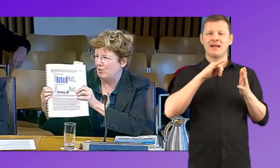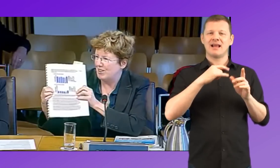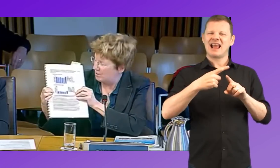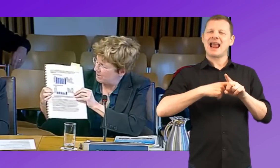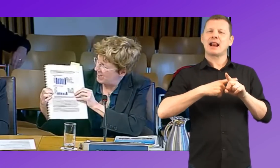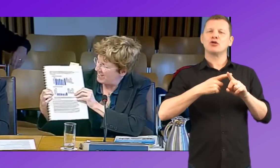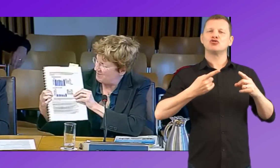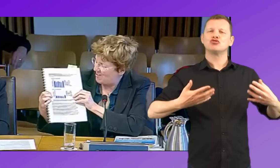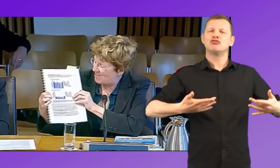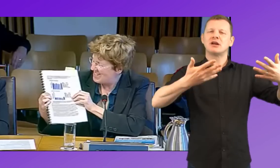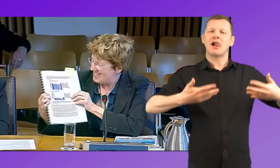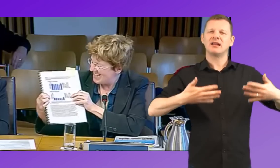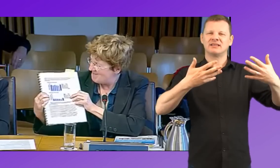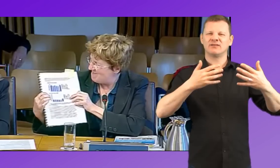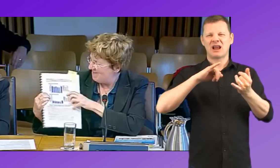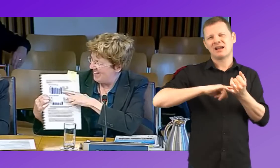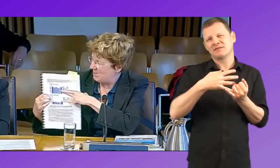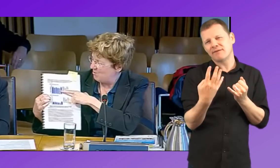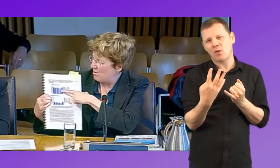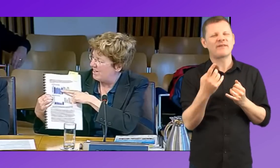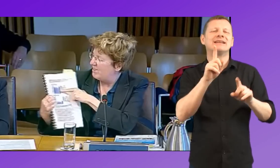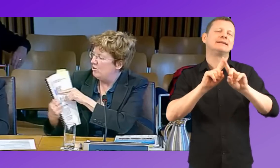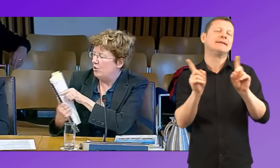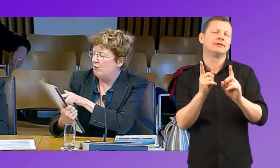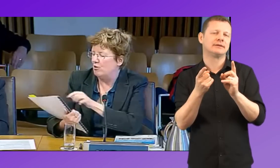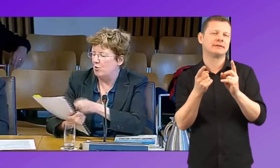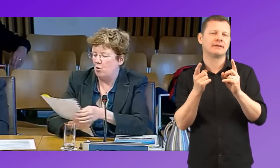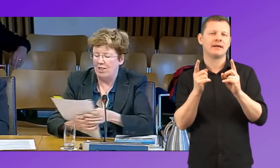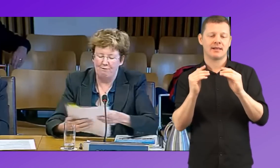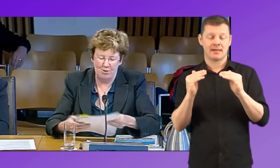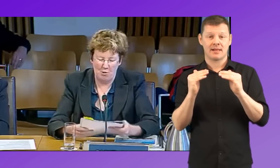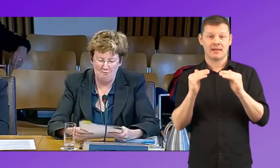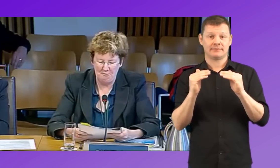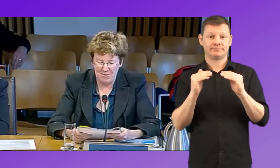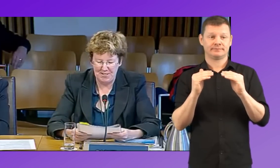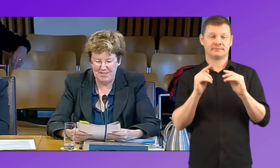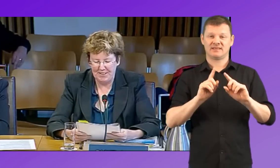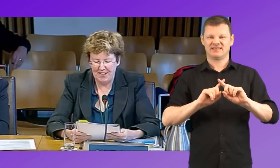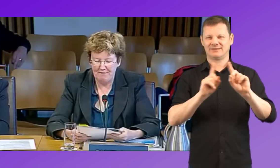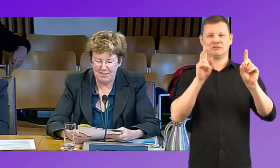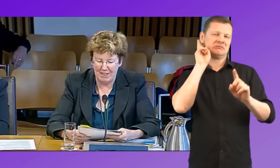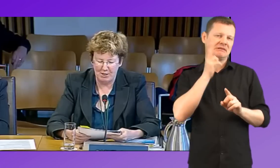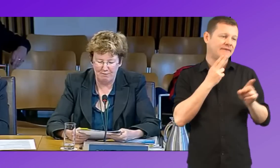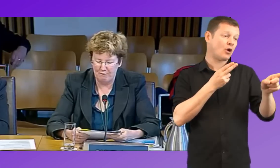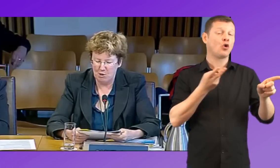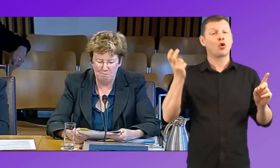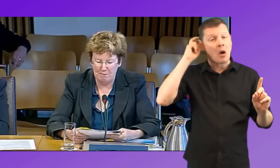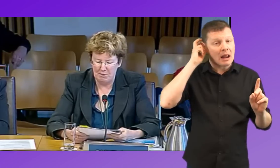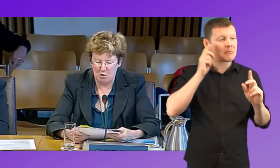can't see this, but S4. S4, you've got all the levels of deafness category from people with